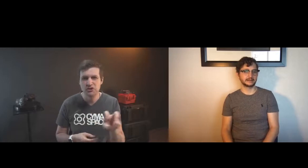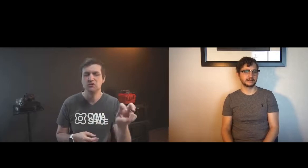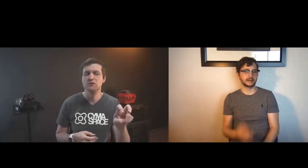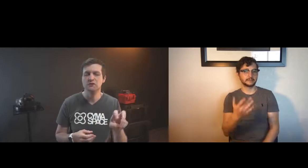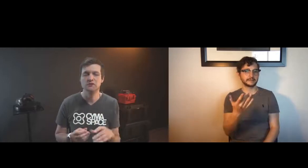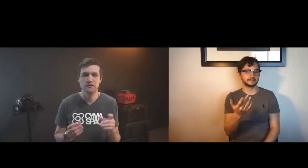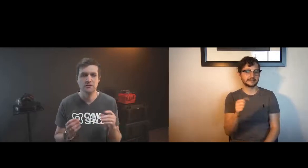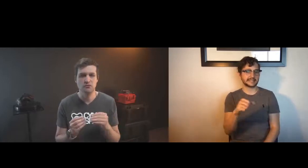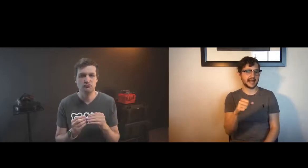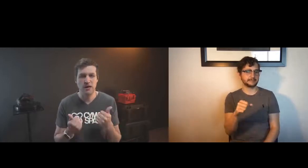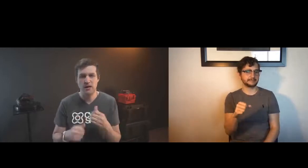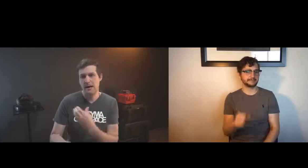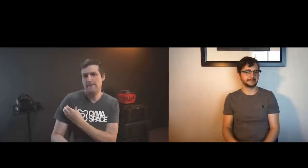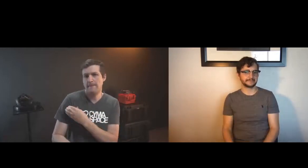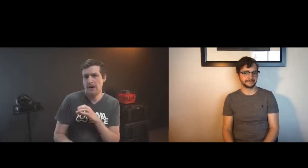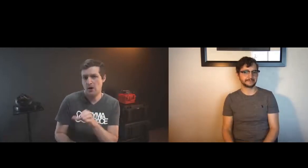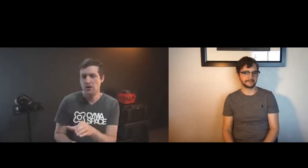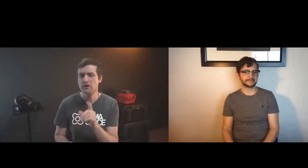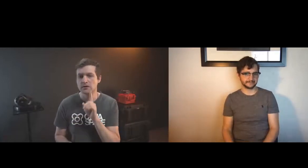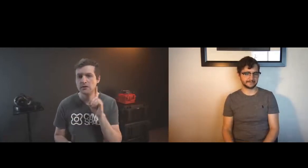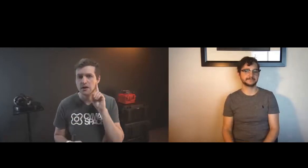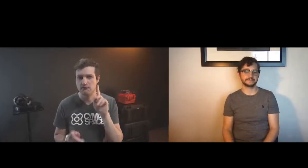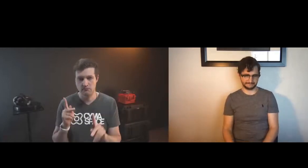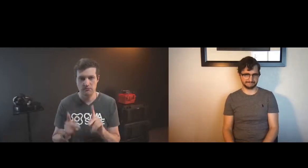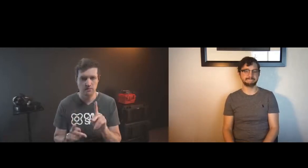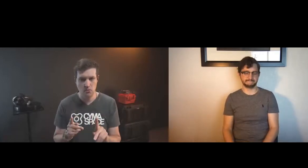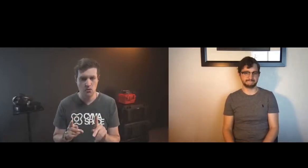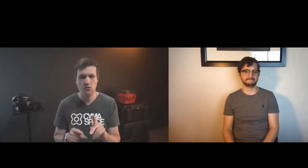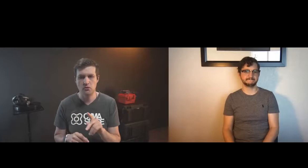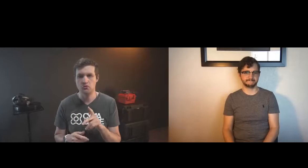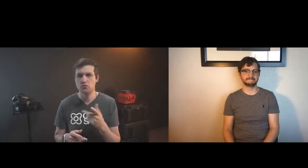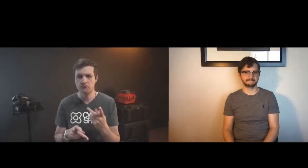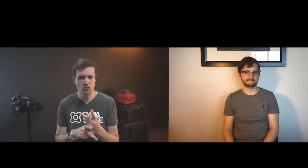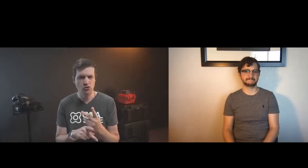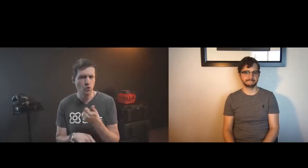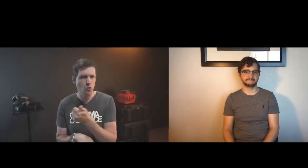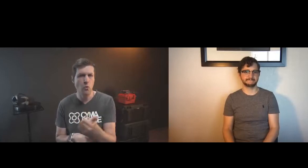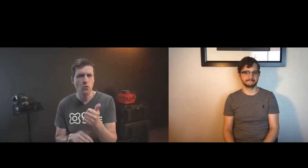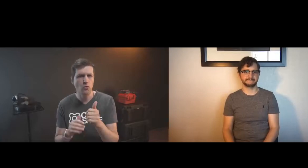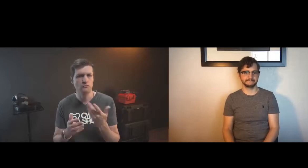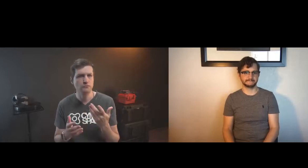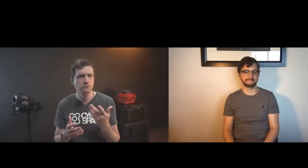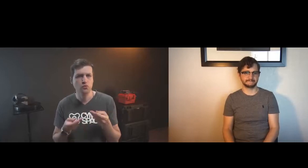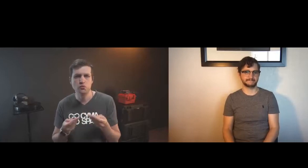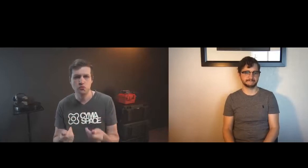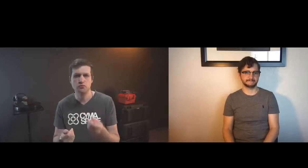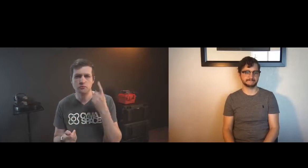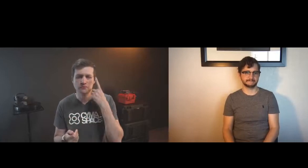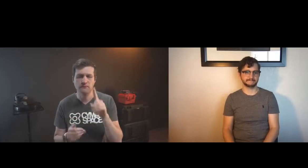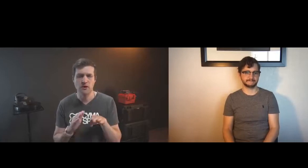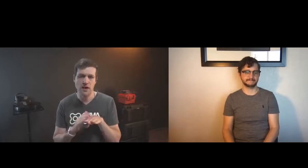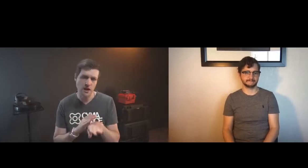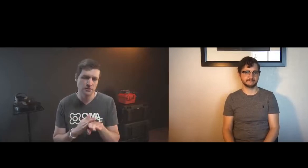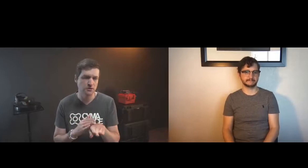interested in doing and seeing transitioning into empowering more deaf people to figure out their